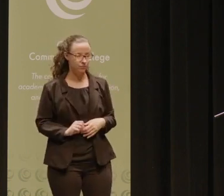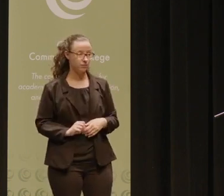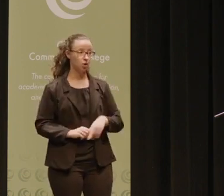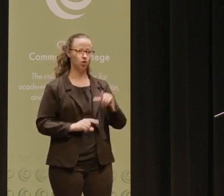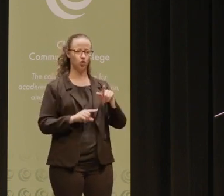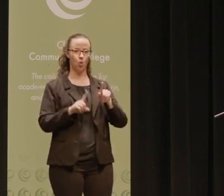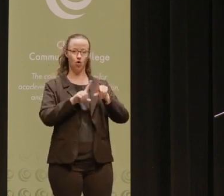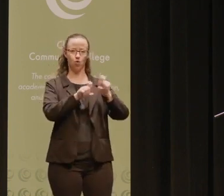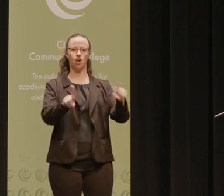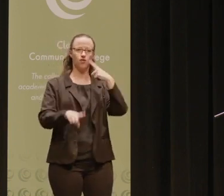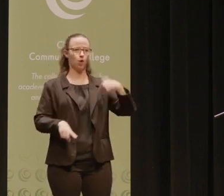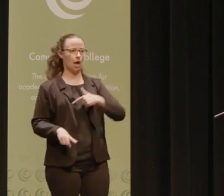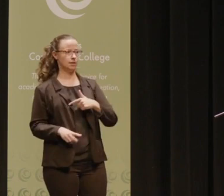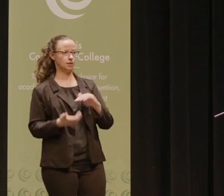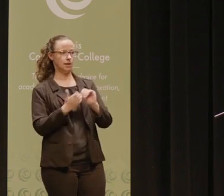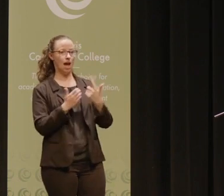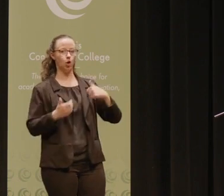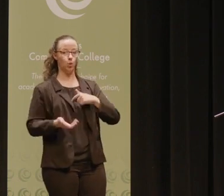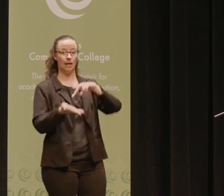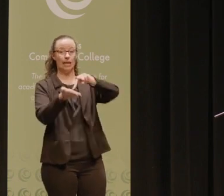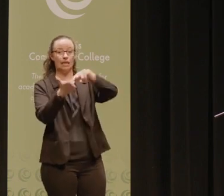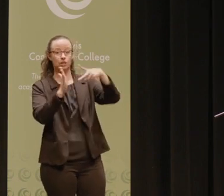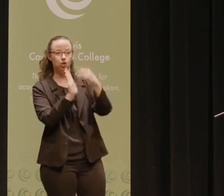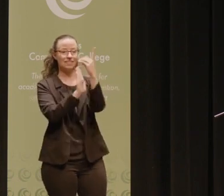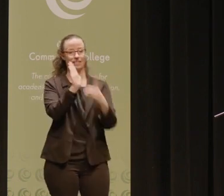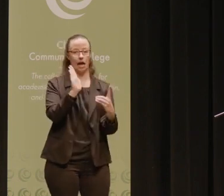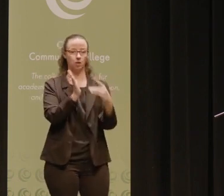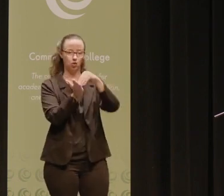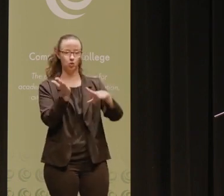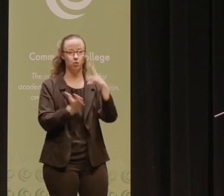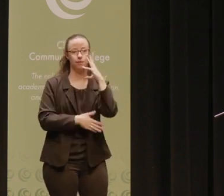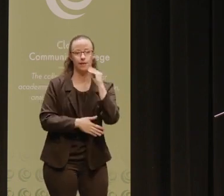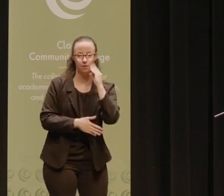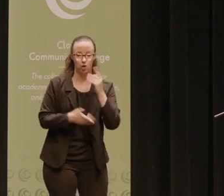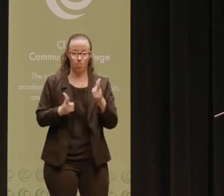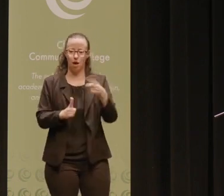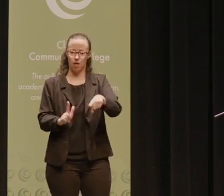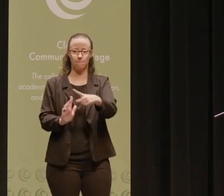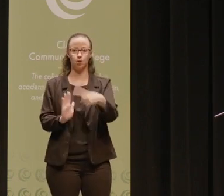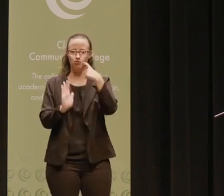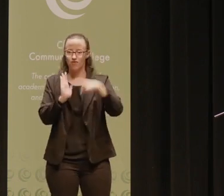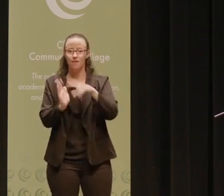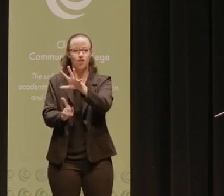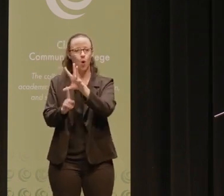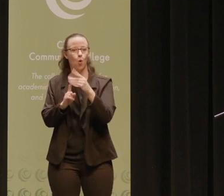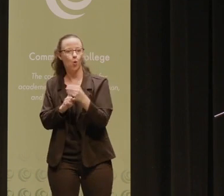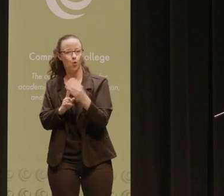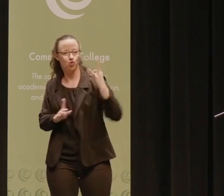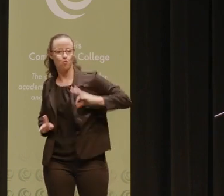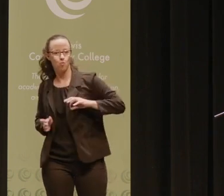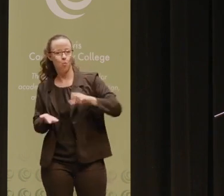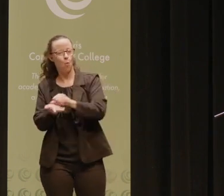question for us is how do we intentionally design experiences for students that enable them to recognize their cultural wealth,